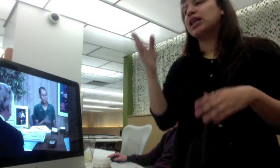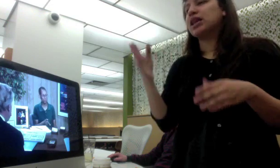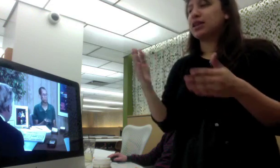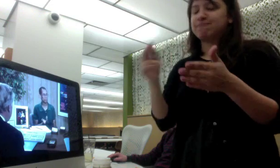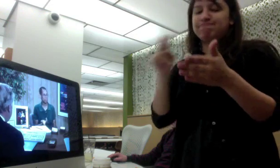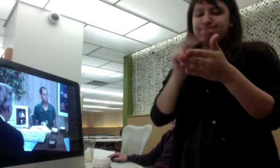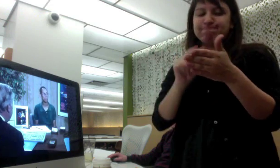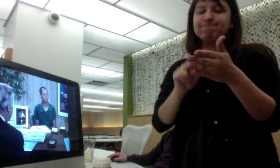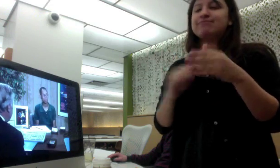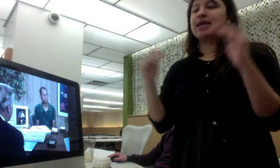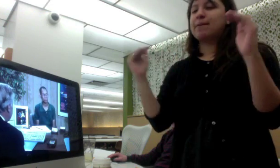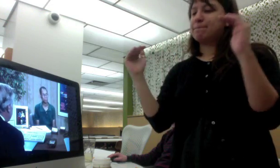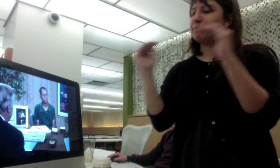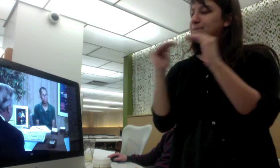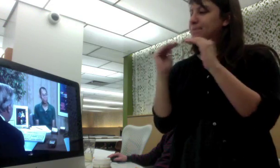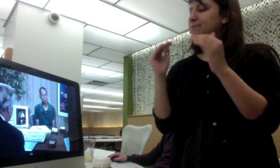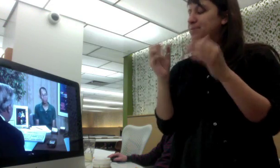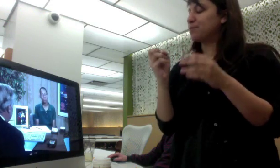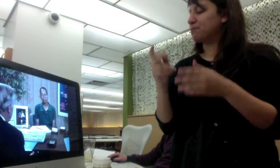through